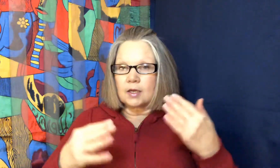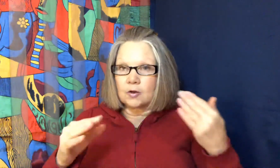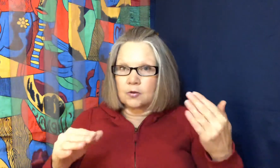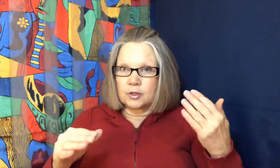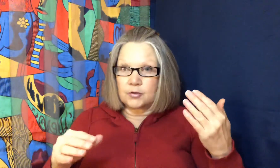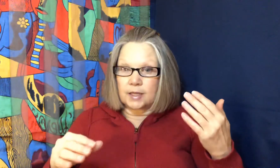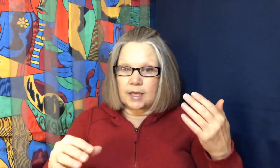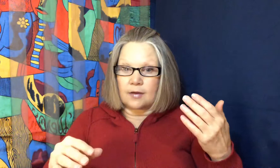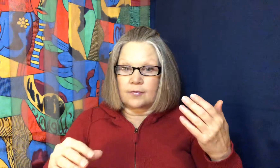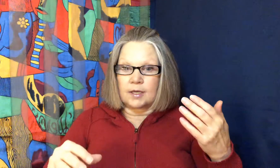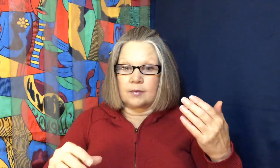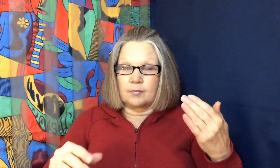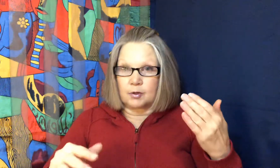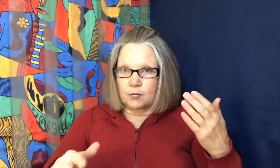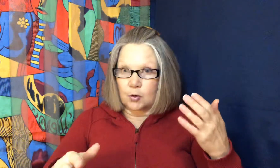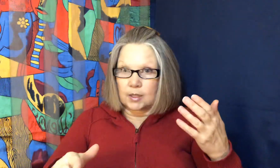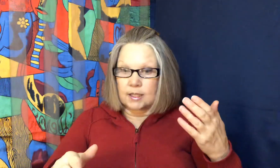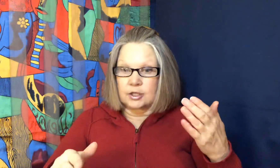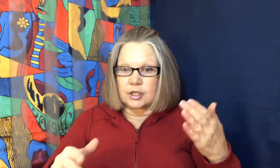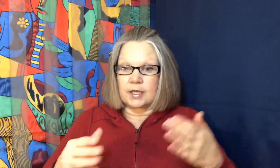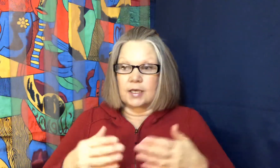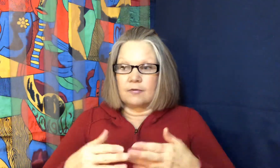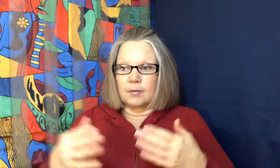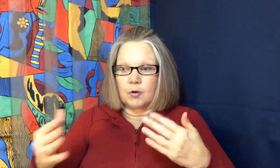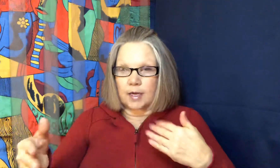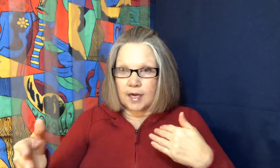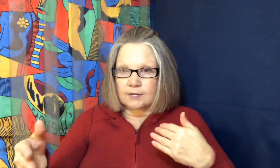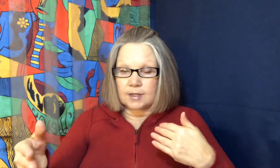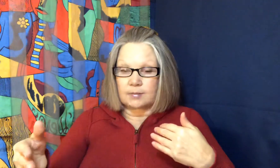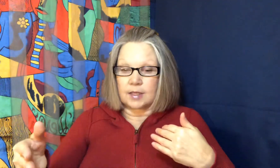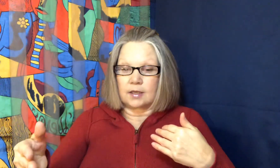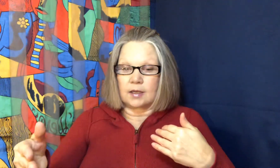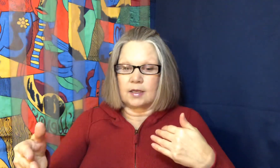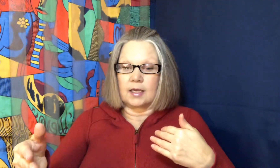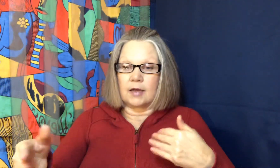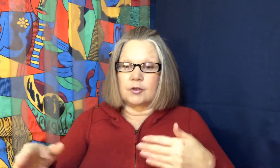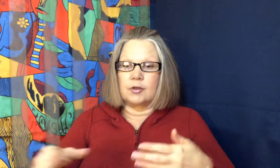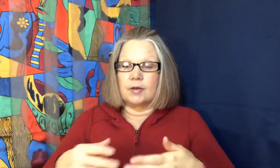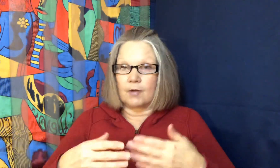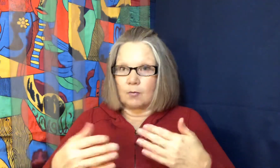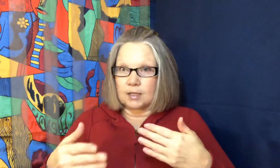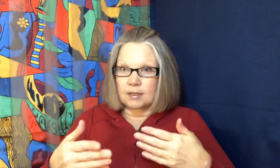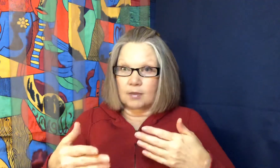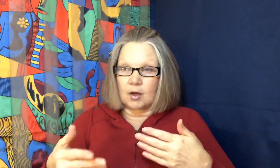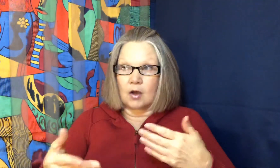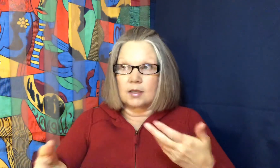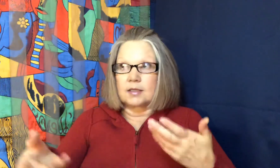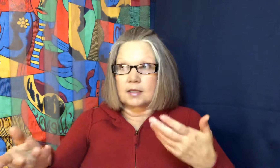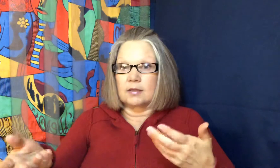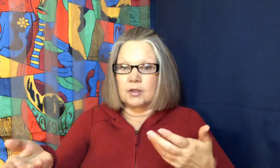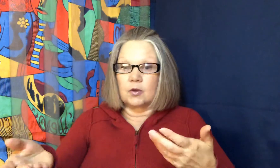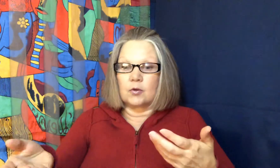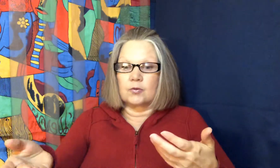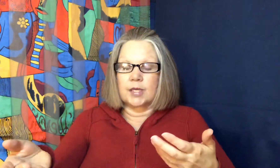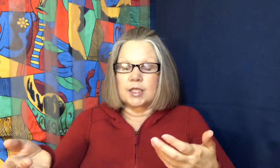I'll only drink caffeine before lunch and then if I'm going to have something in the afternoon if I want something hot because I live in a cold region